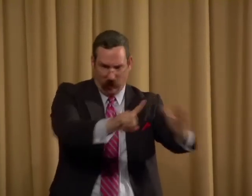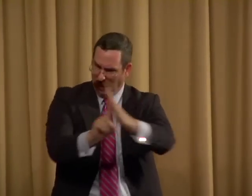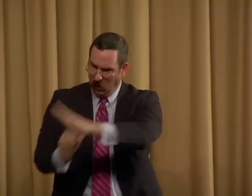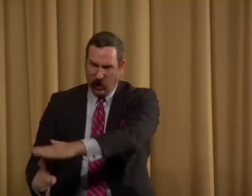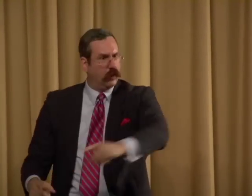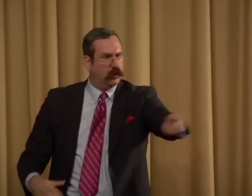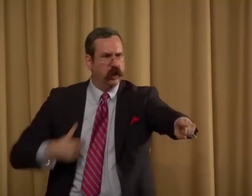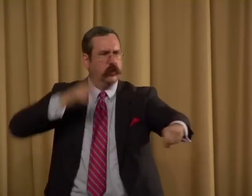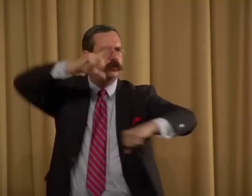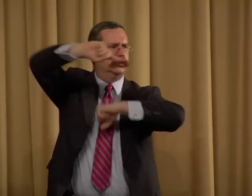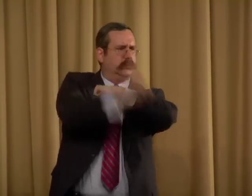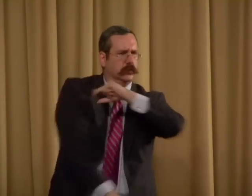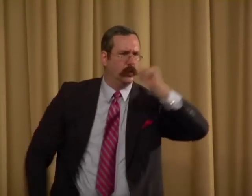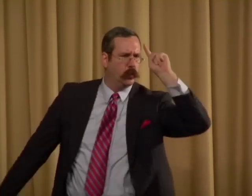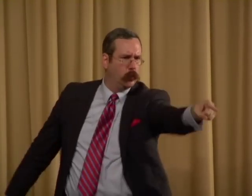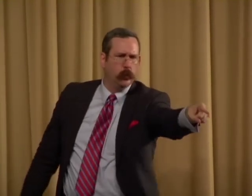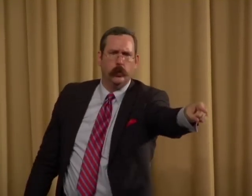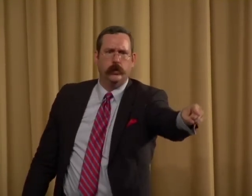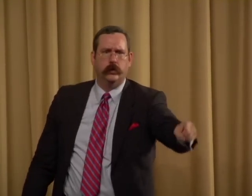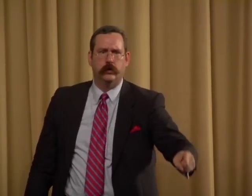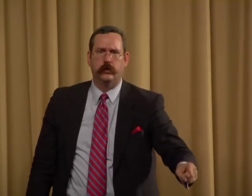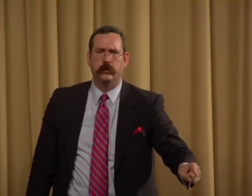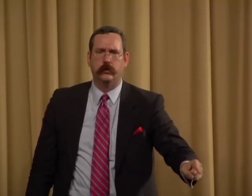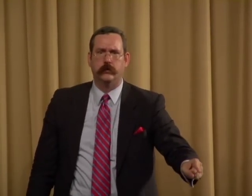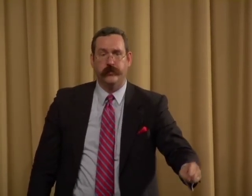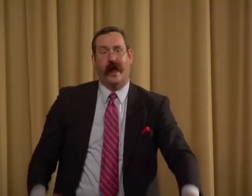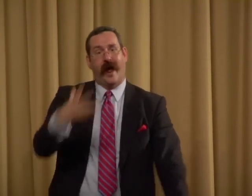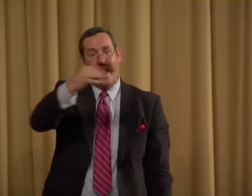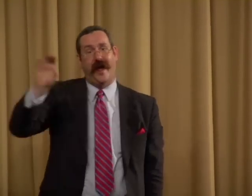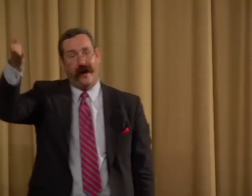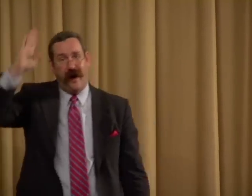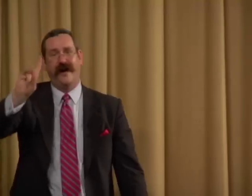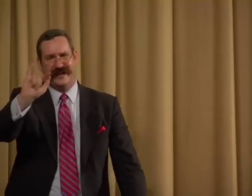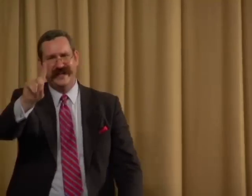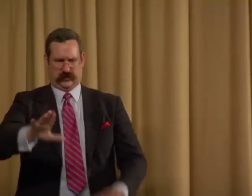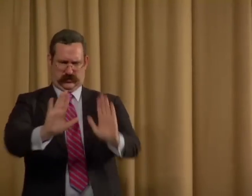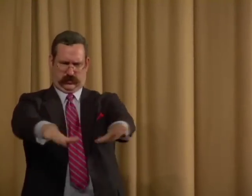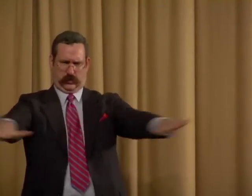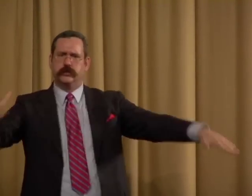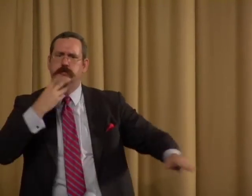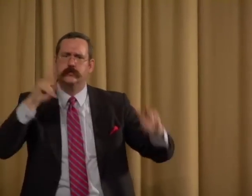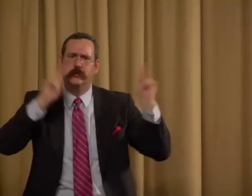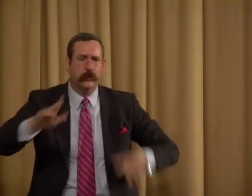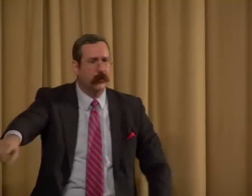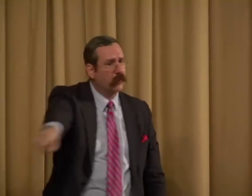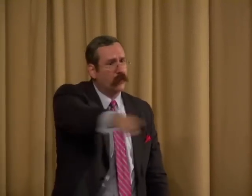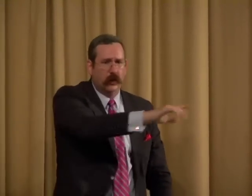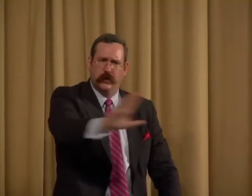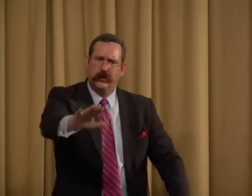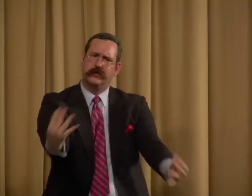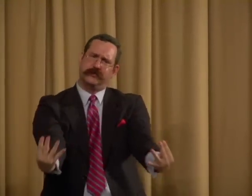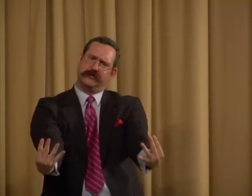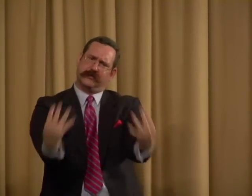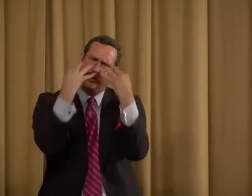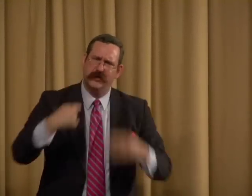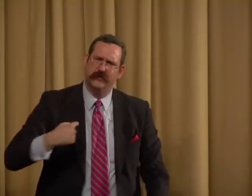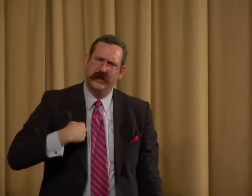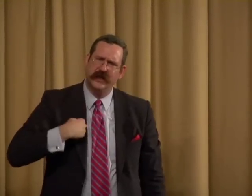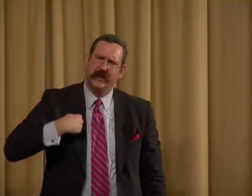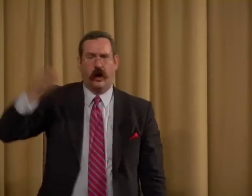peoples. No longer oppress these cultures. I will punish you. And God's children,